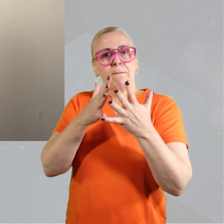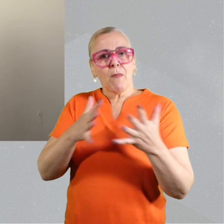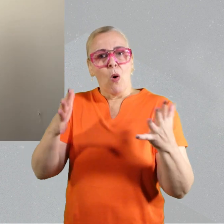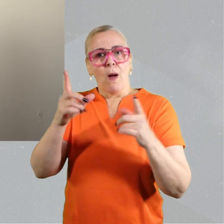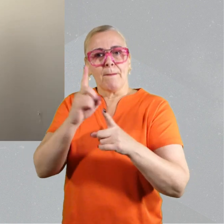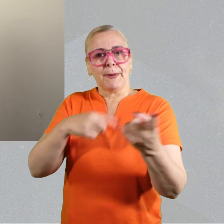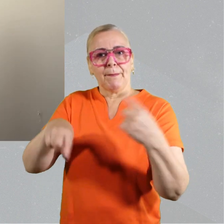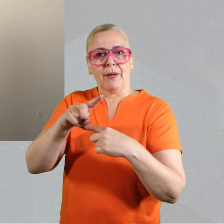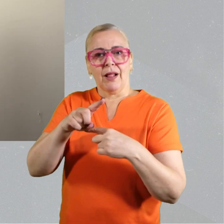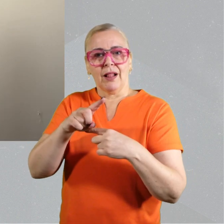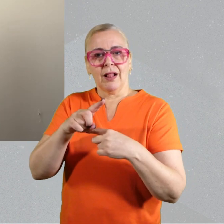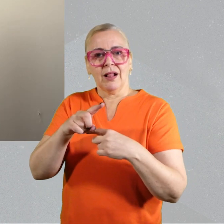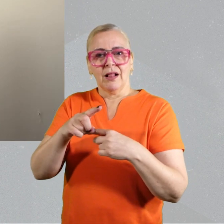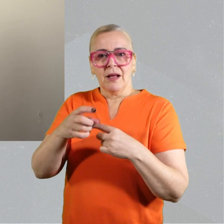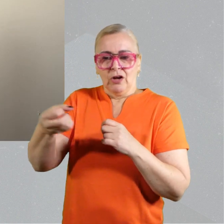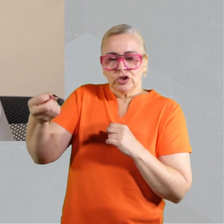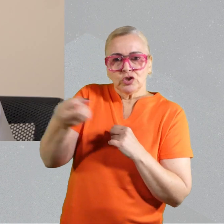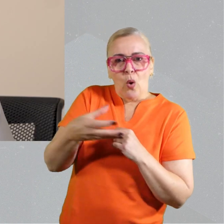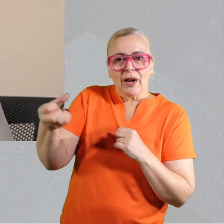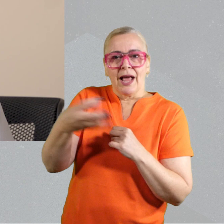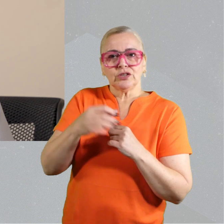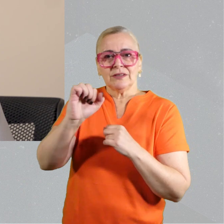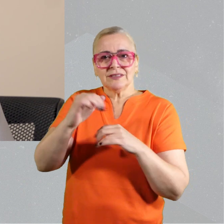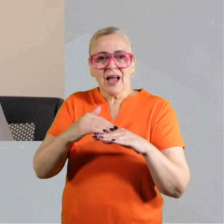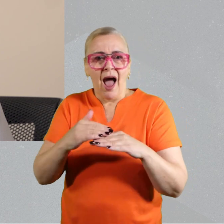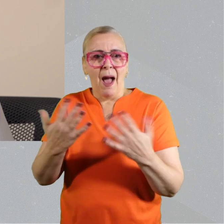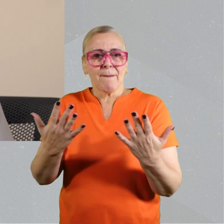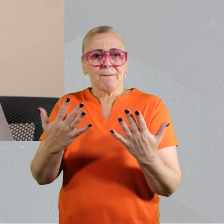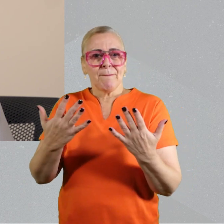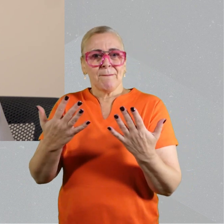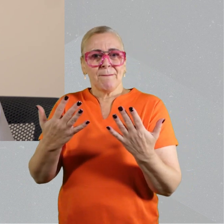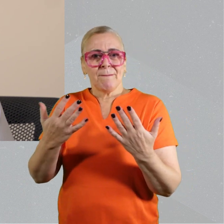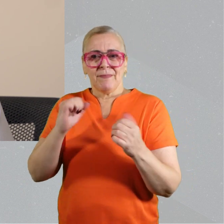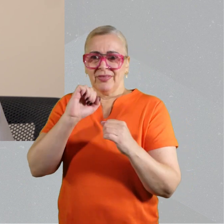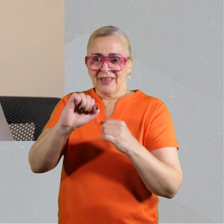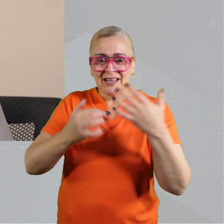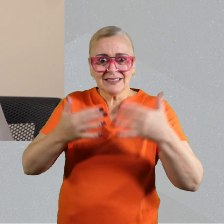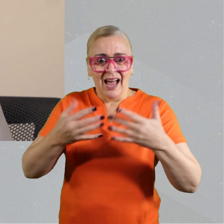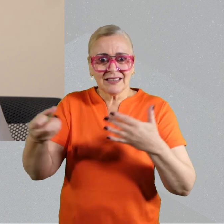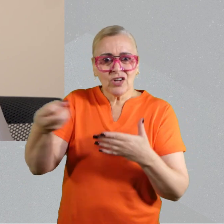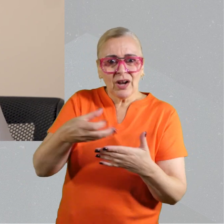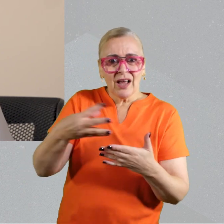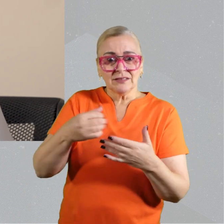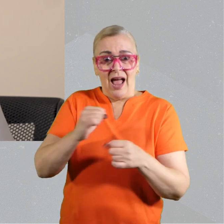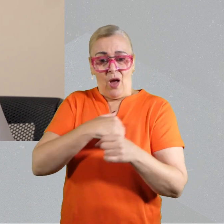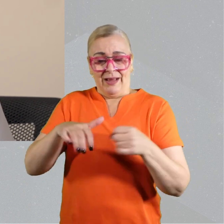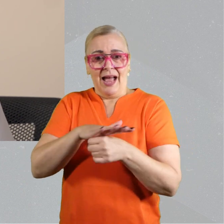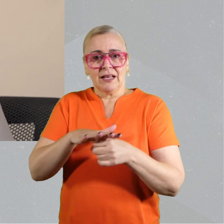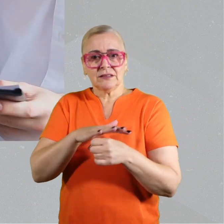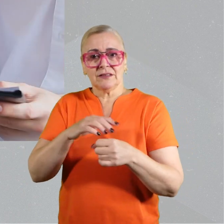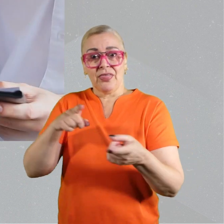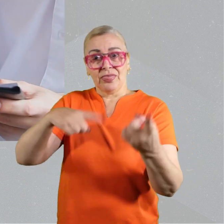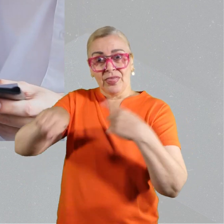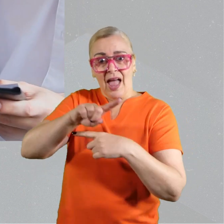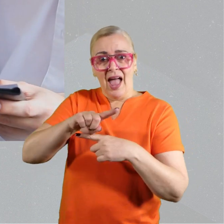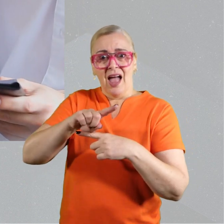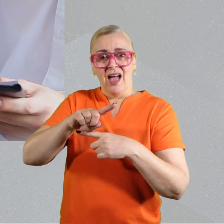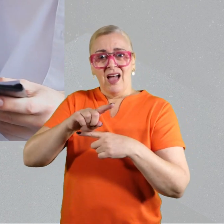were doing it for their good. And now I think we recognize much more that people are making a donation of their